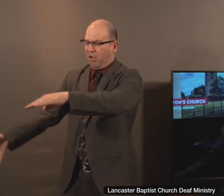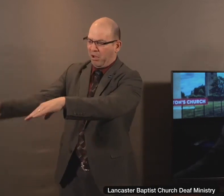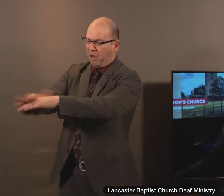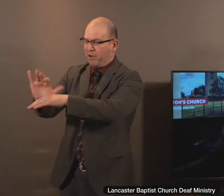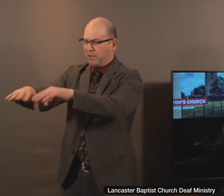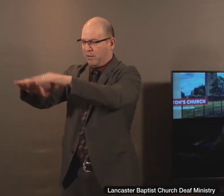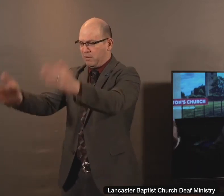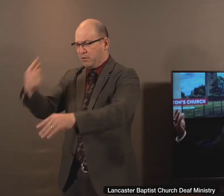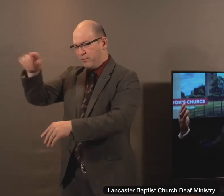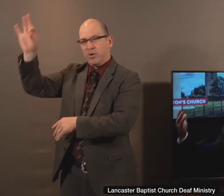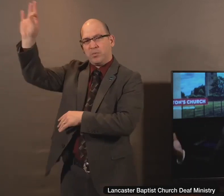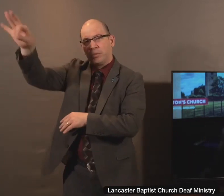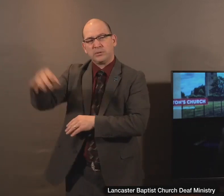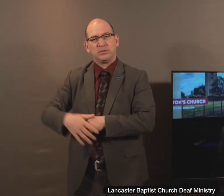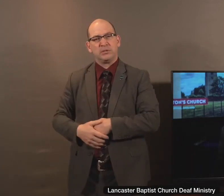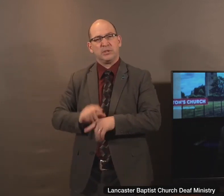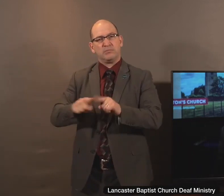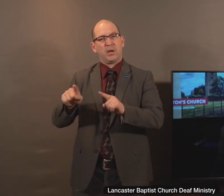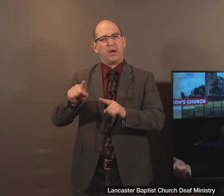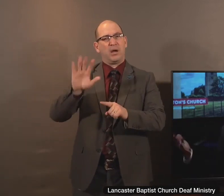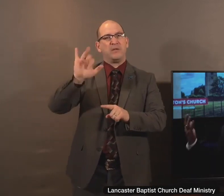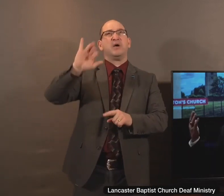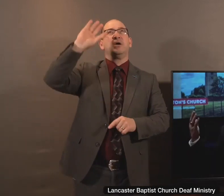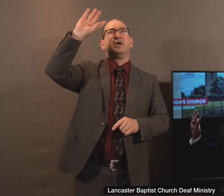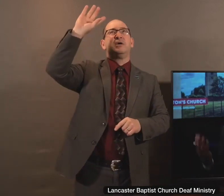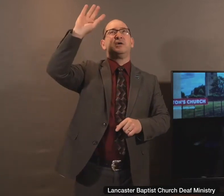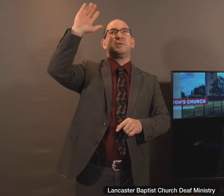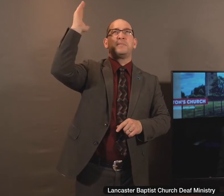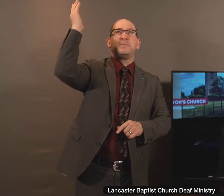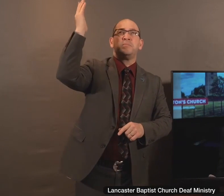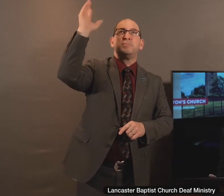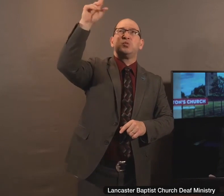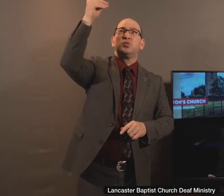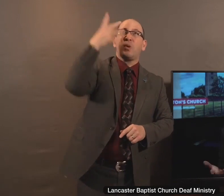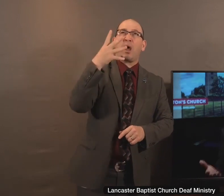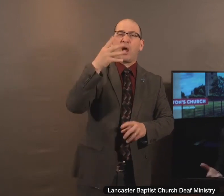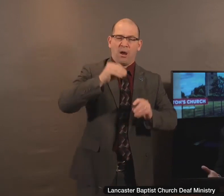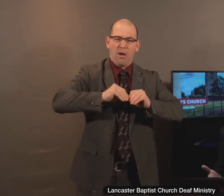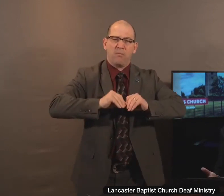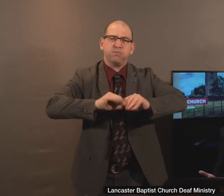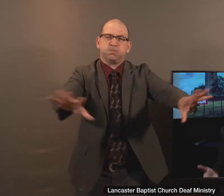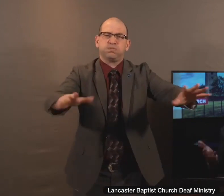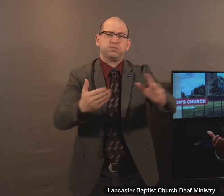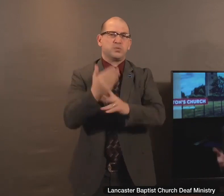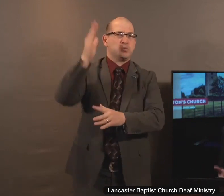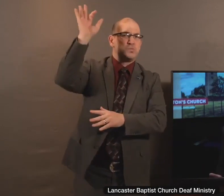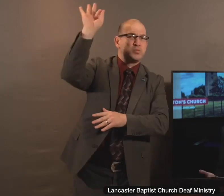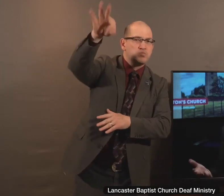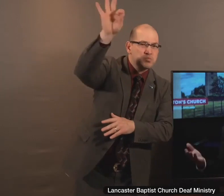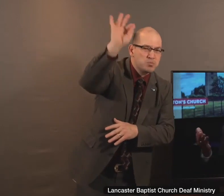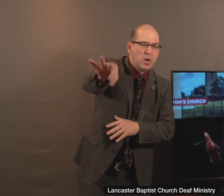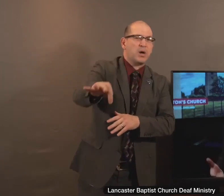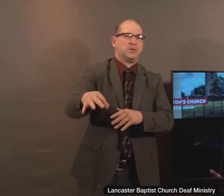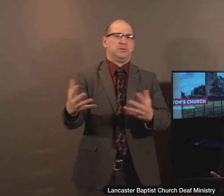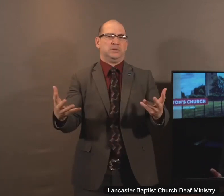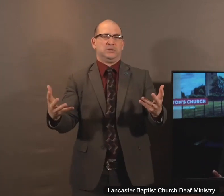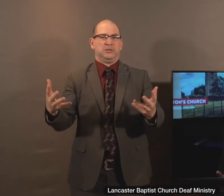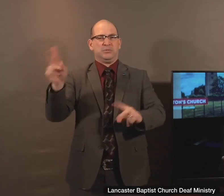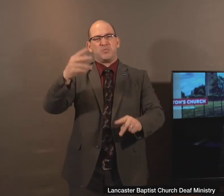world. And that that message of grace is a message that is still offered today for any woman, for any man that would